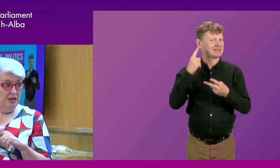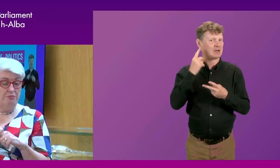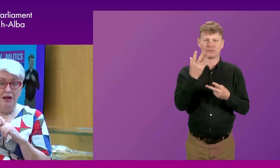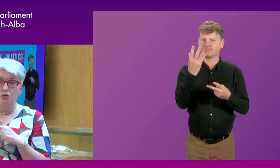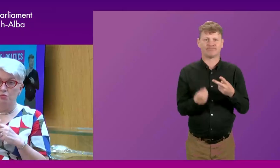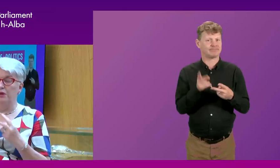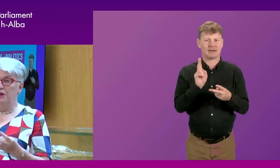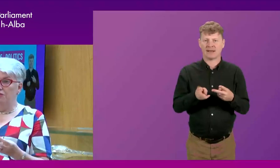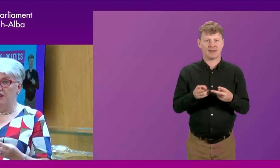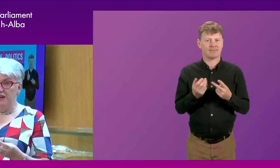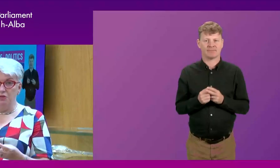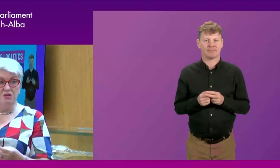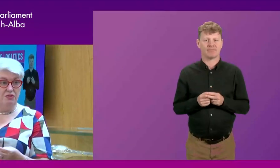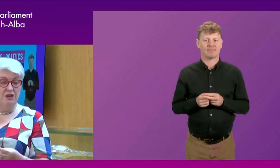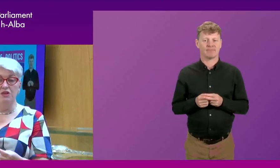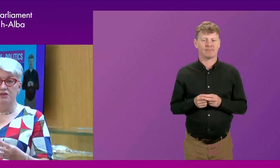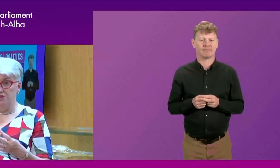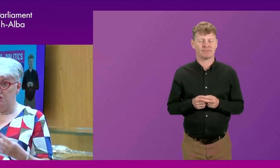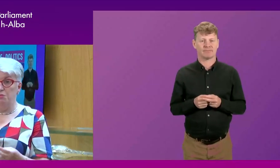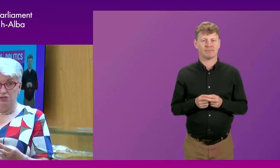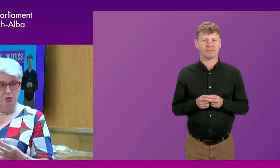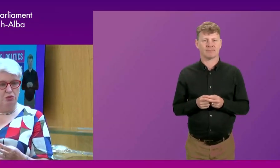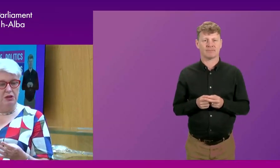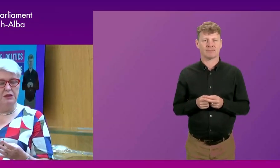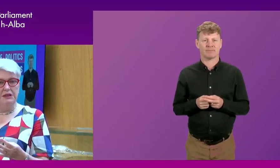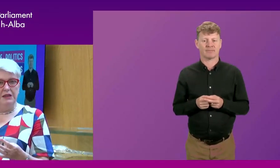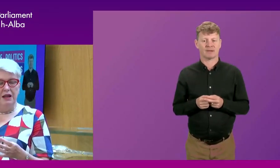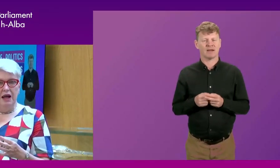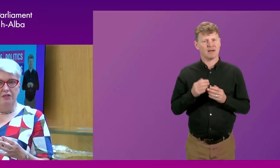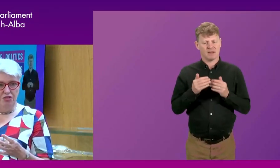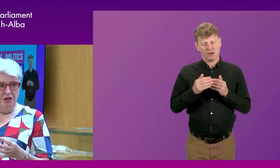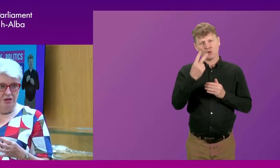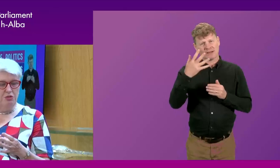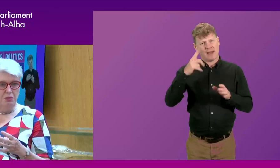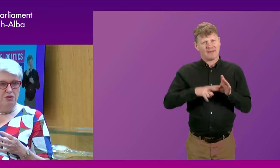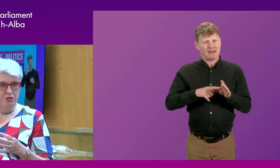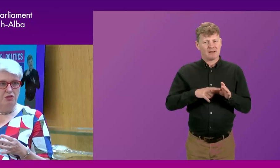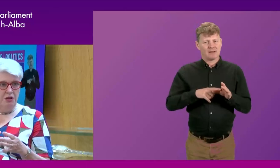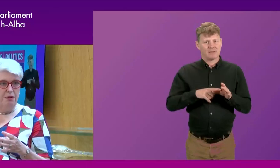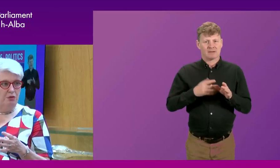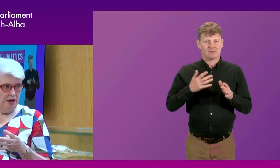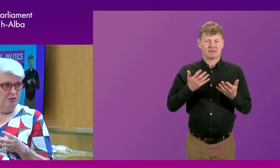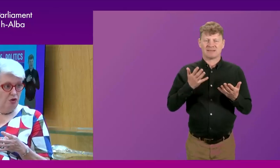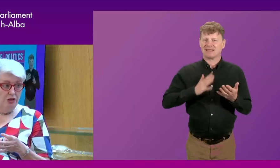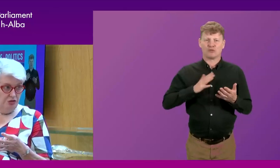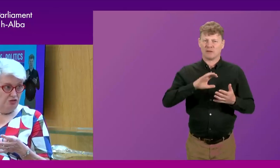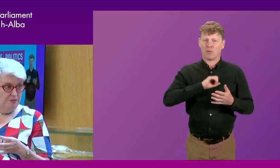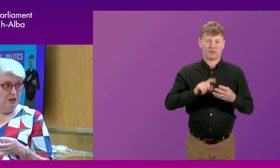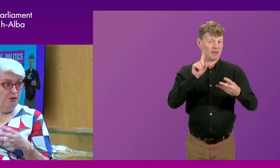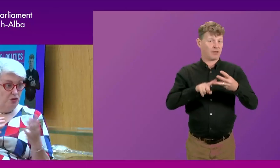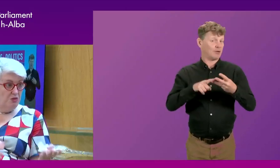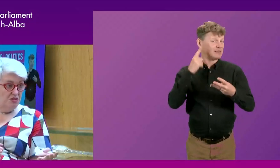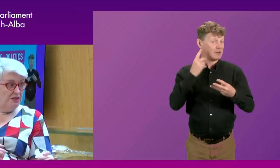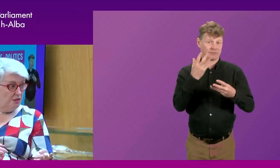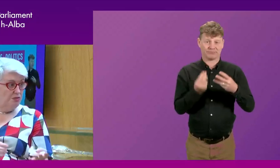an issue. And my hope for the next 25 years is it's much bolder. And the third was about devolving power out of Hollywood